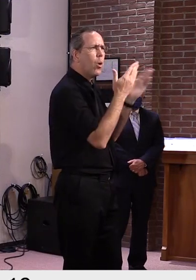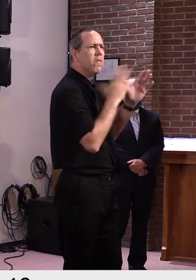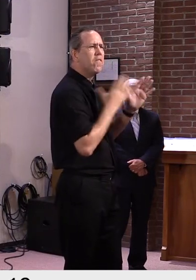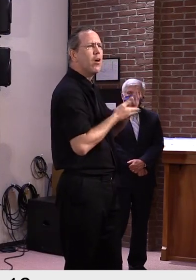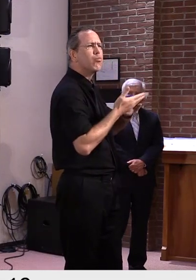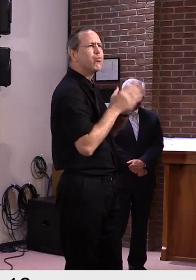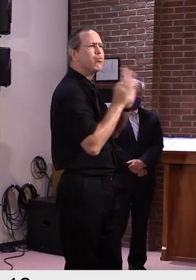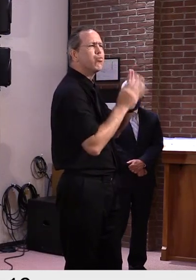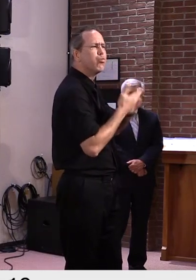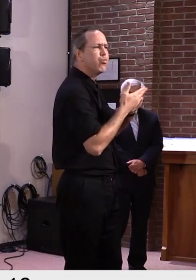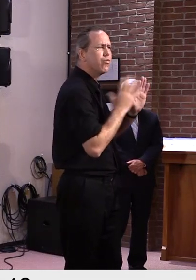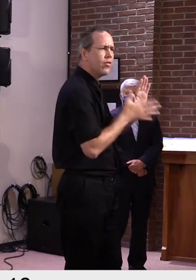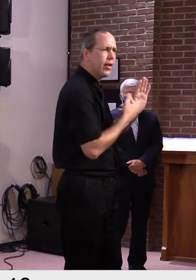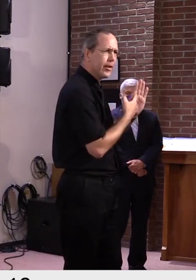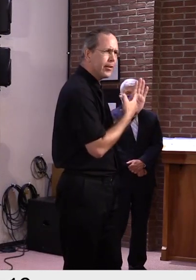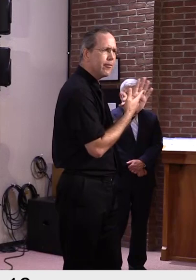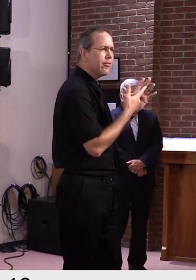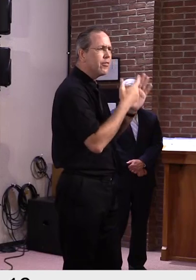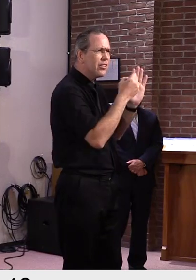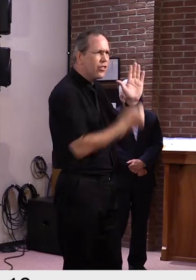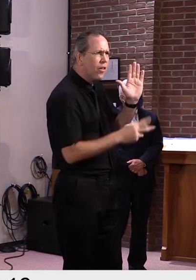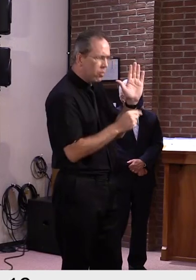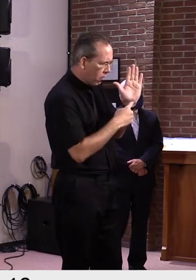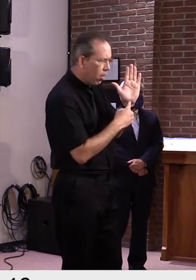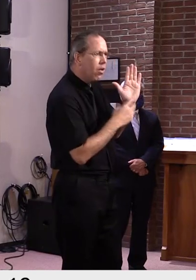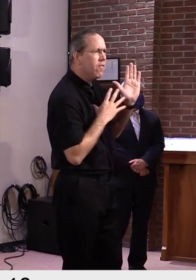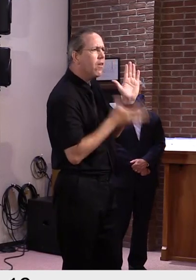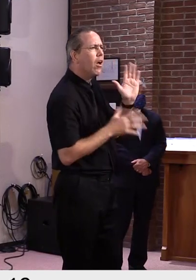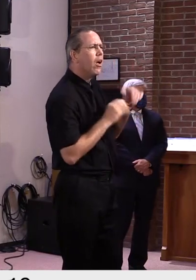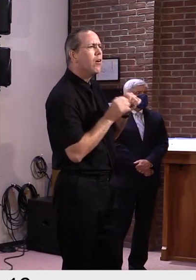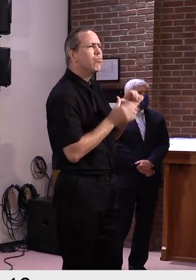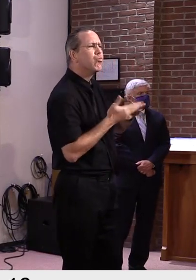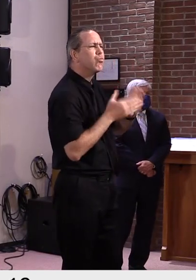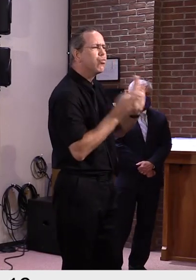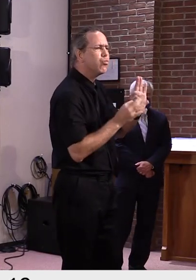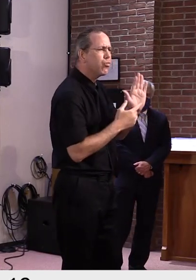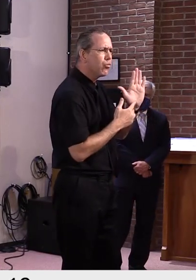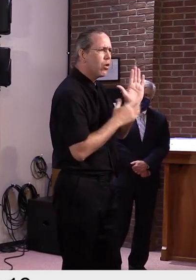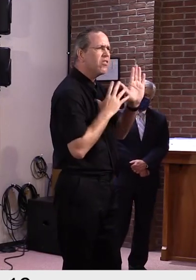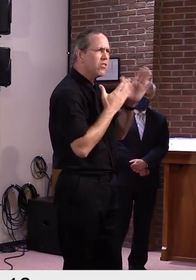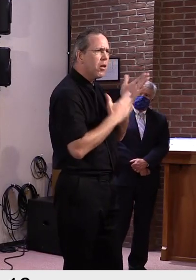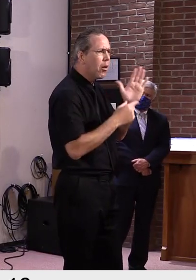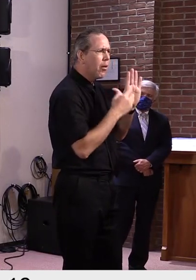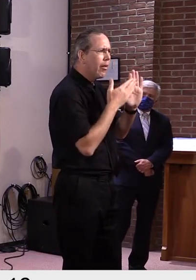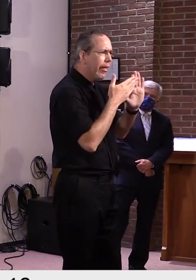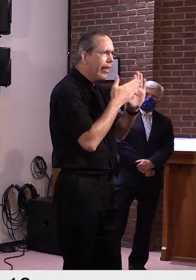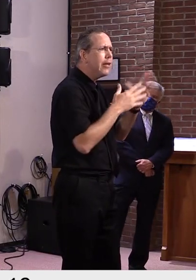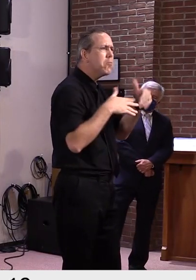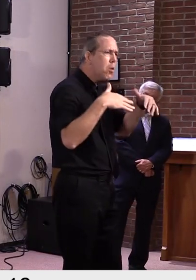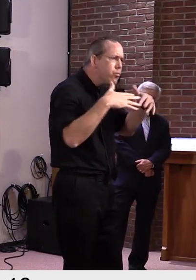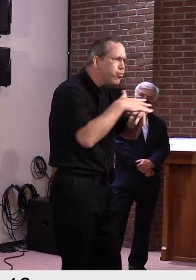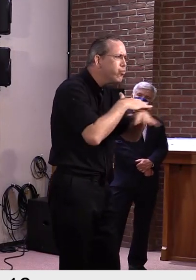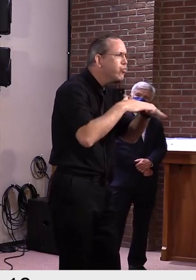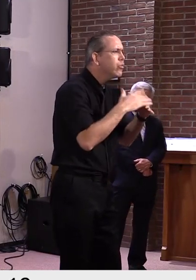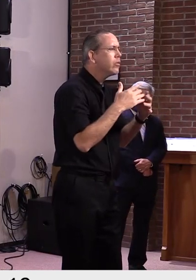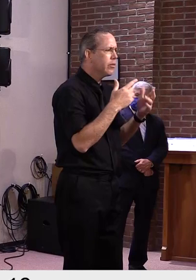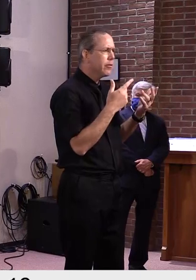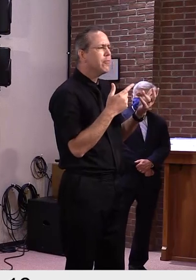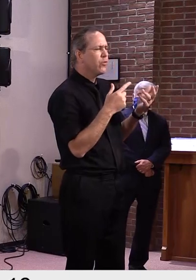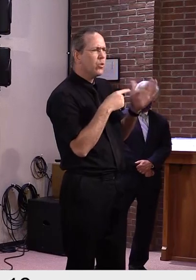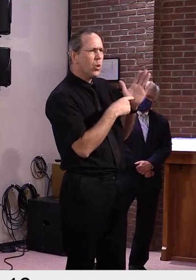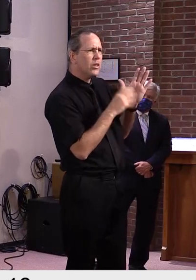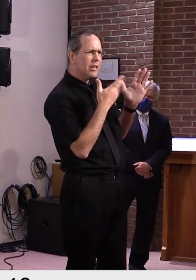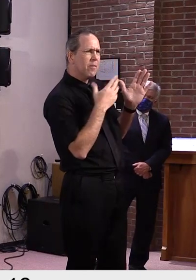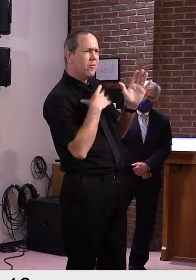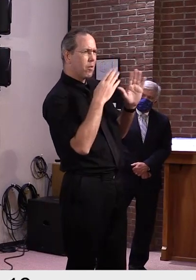about those saturated areas like Burlington. So we wanted to give flexibility. We knew that there were some concerns. I knew